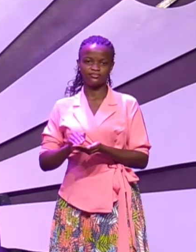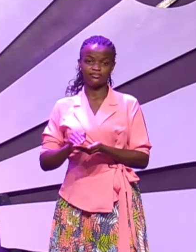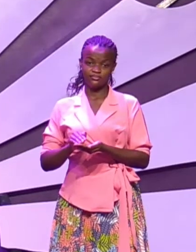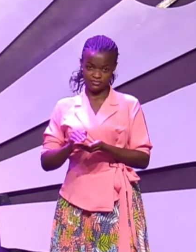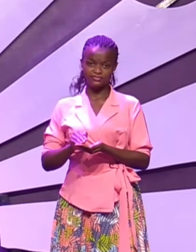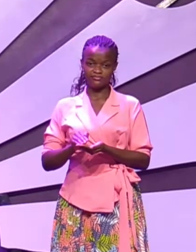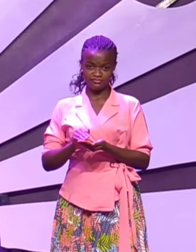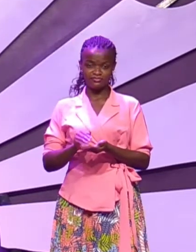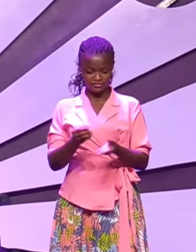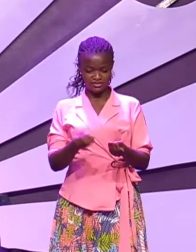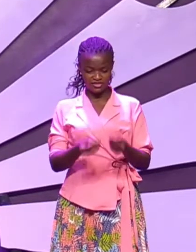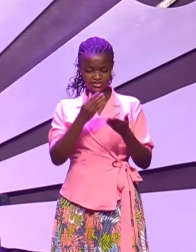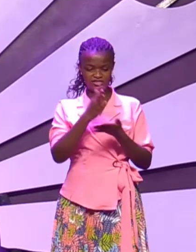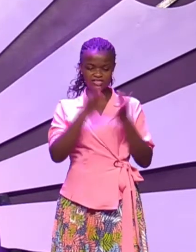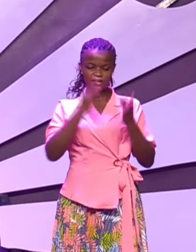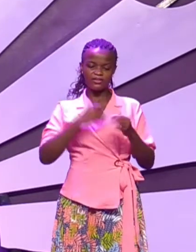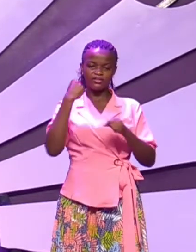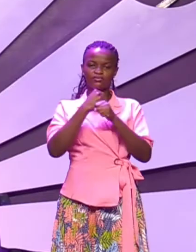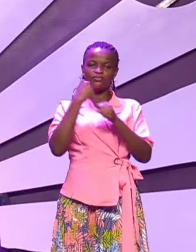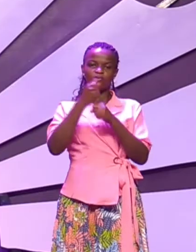You did something that worked before.